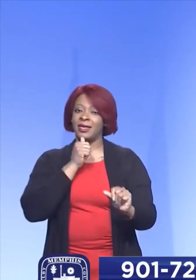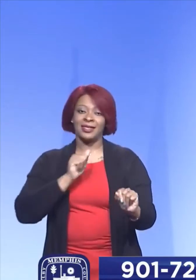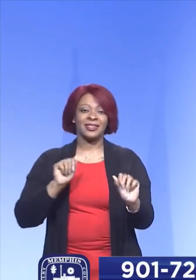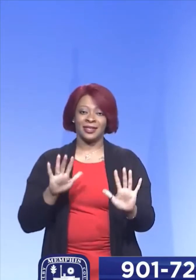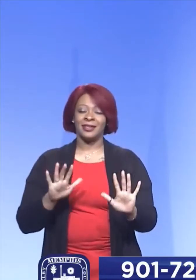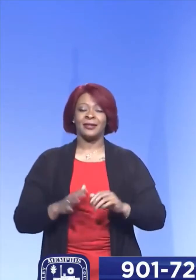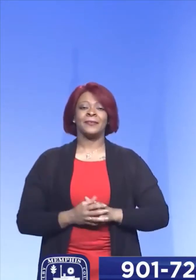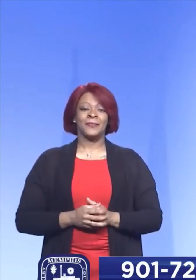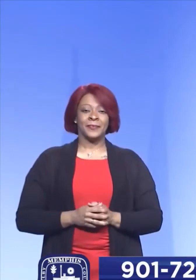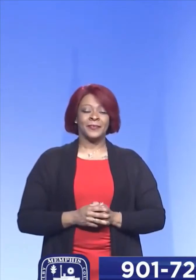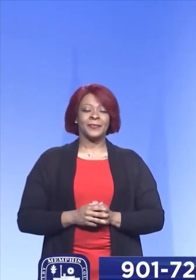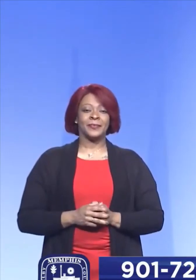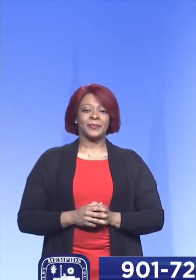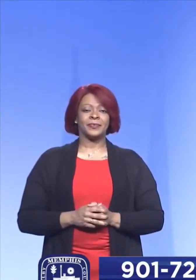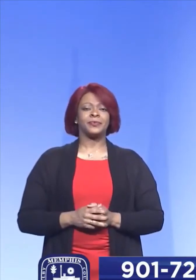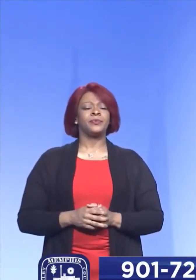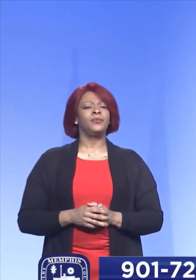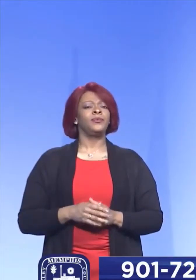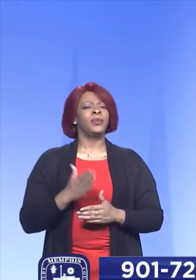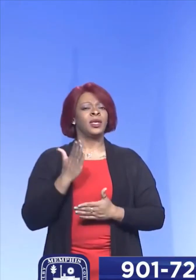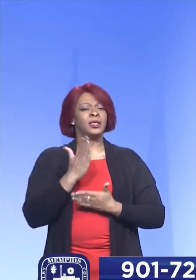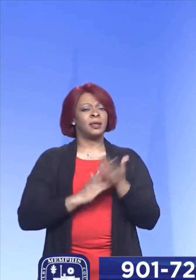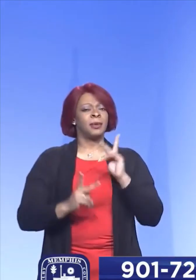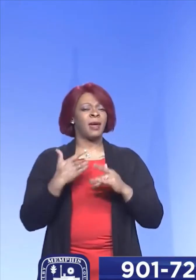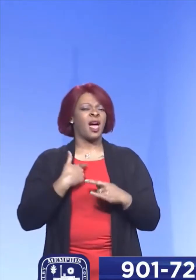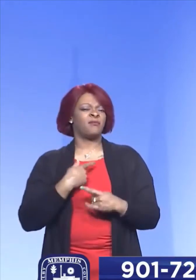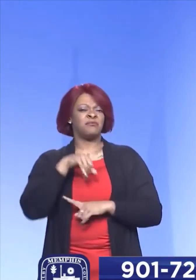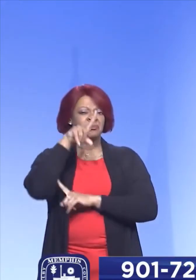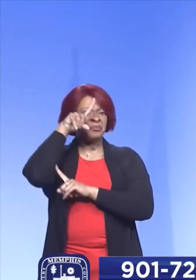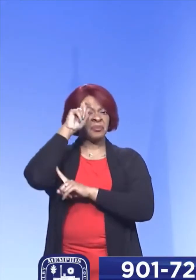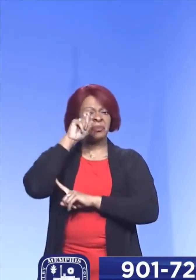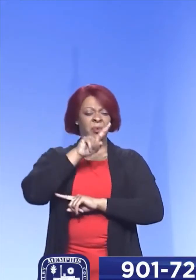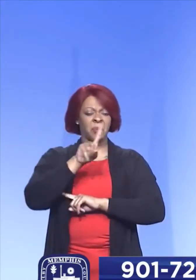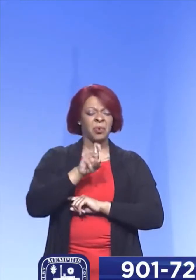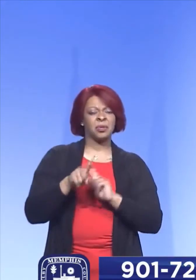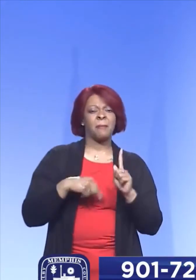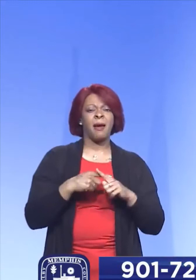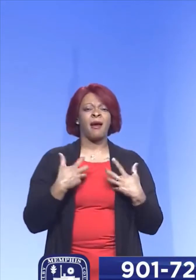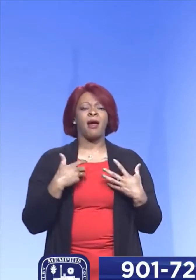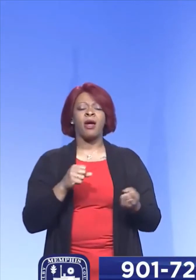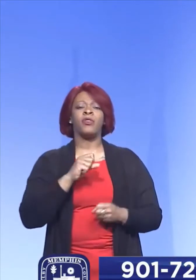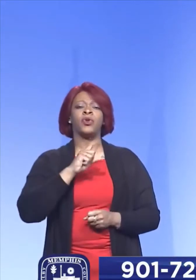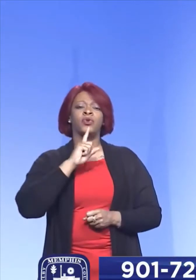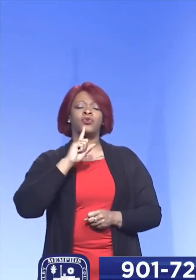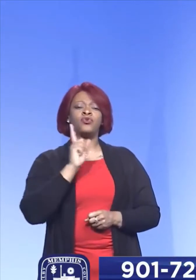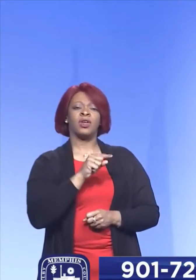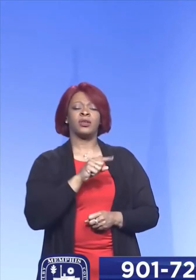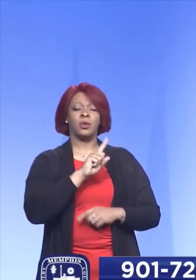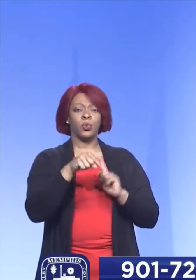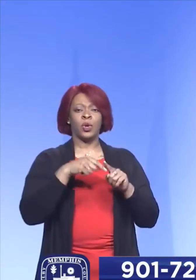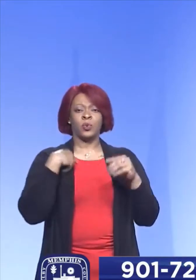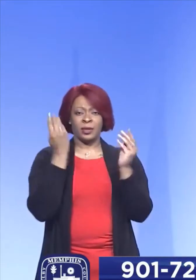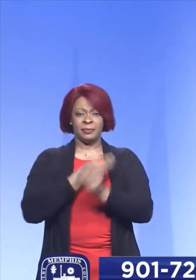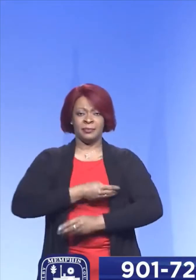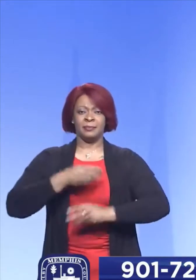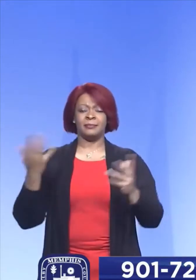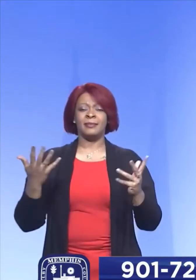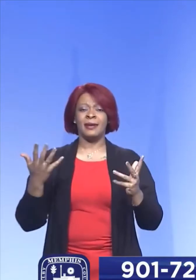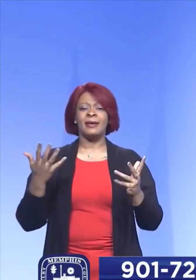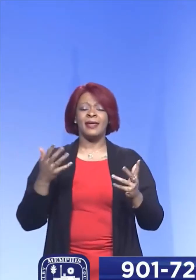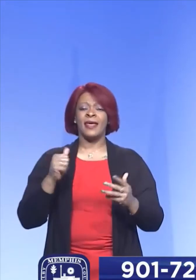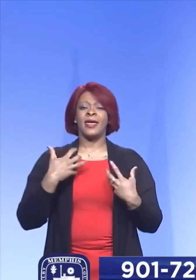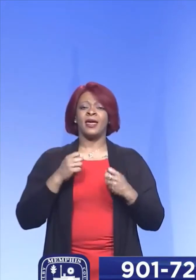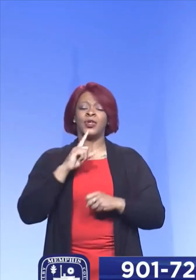There are some questions that some may have about the health directive. When we issued the health directive,